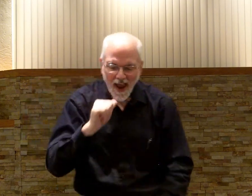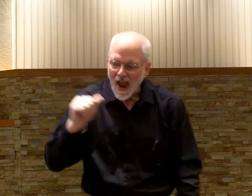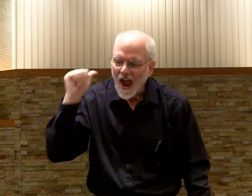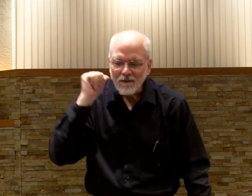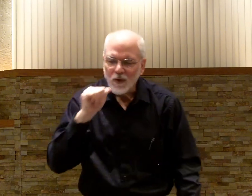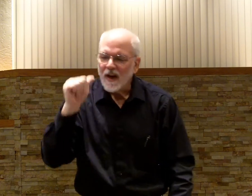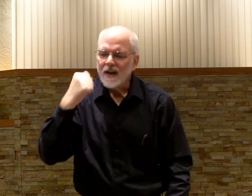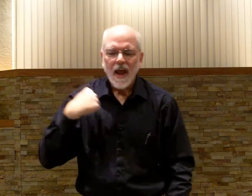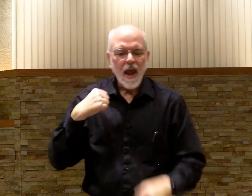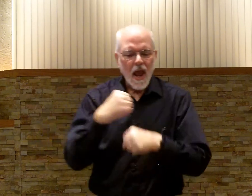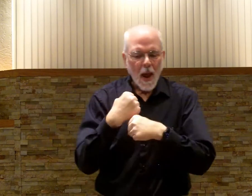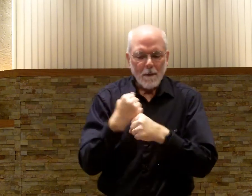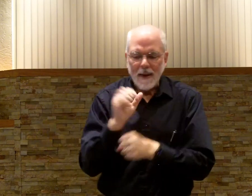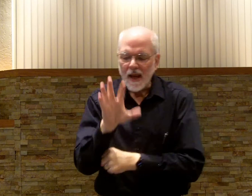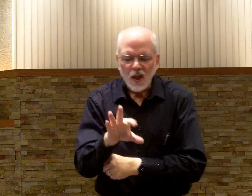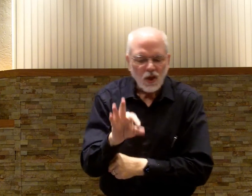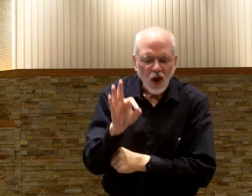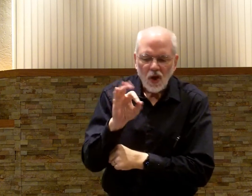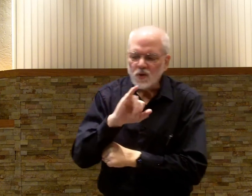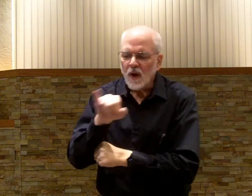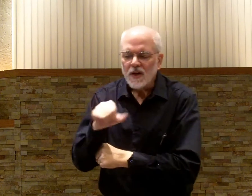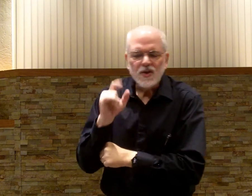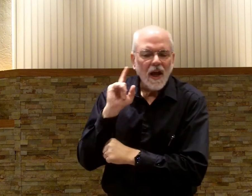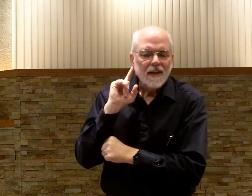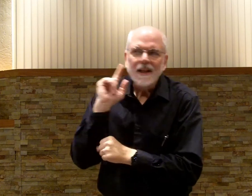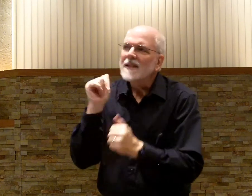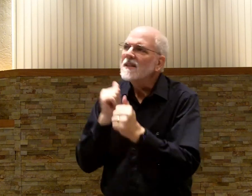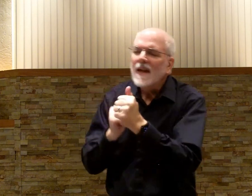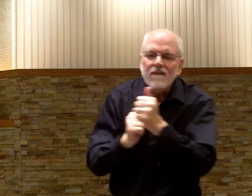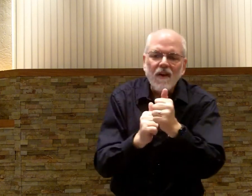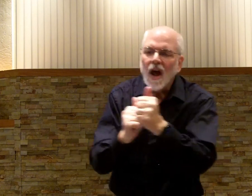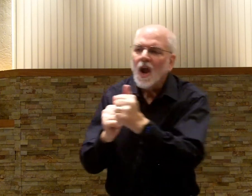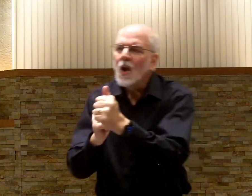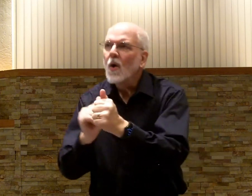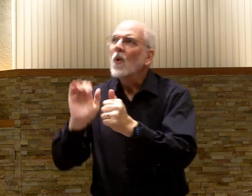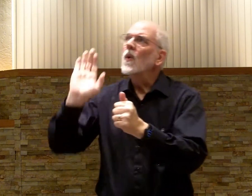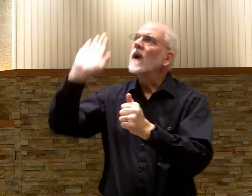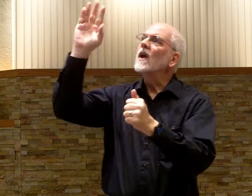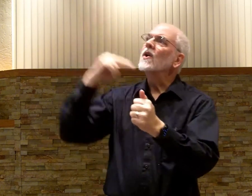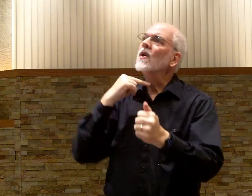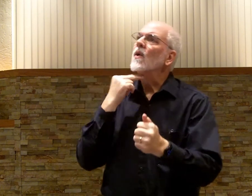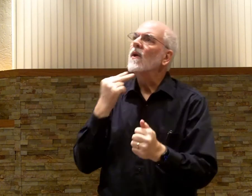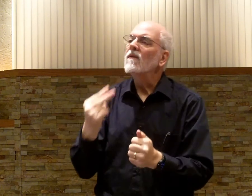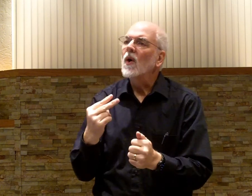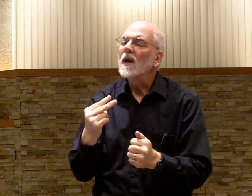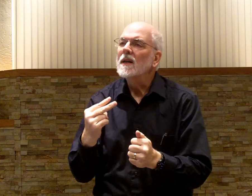Every day I'll make the choice. Just listening, following your voice.